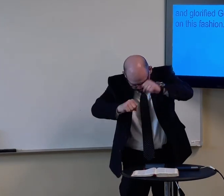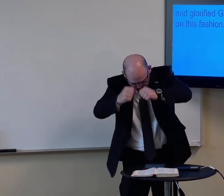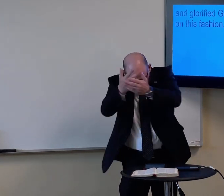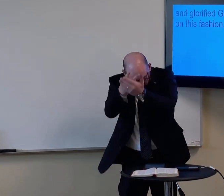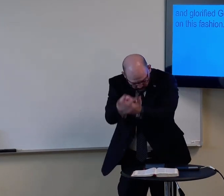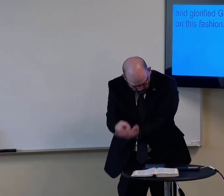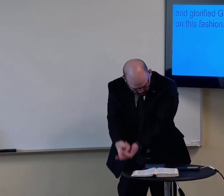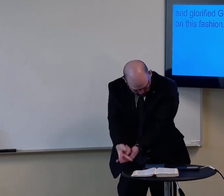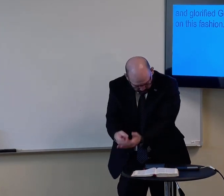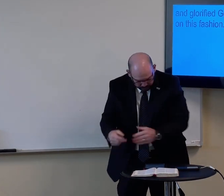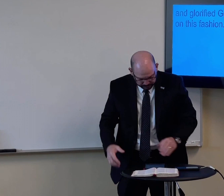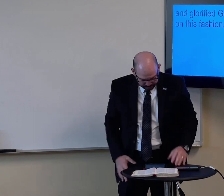Okay, I'm going to read it.